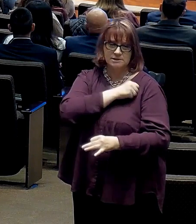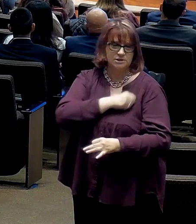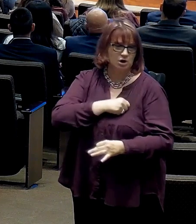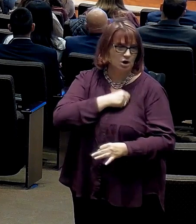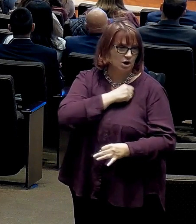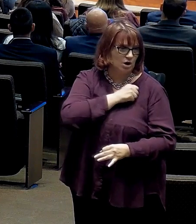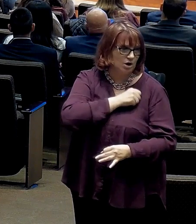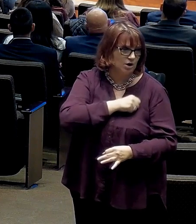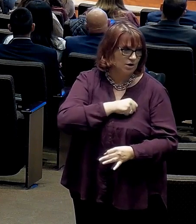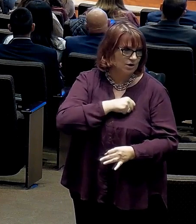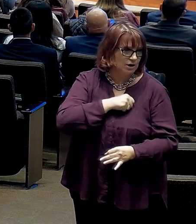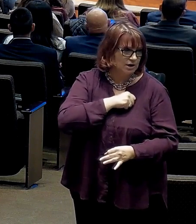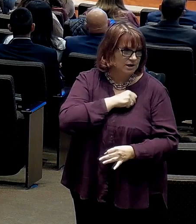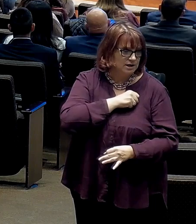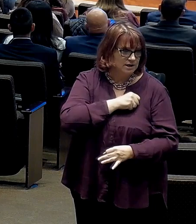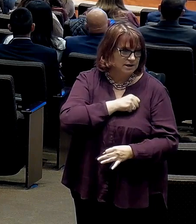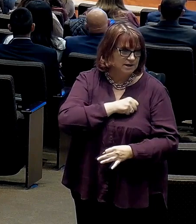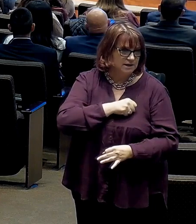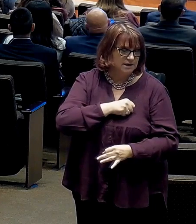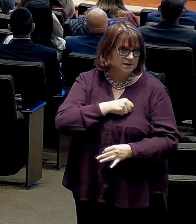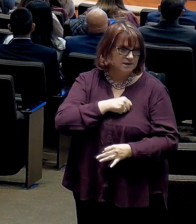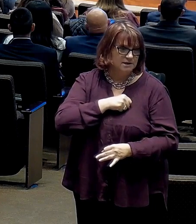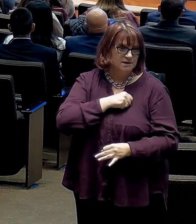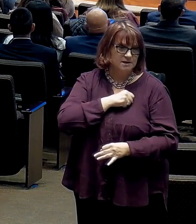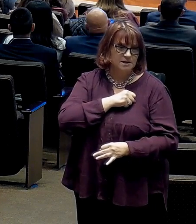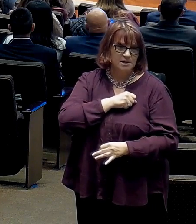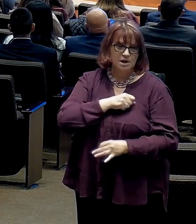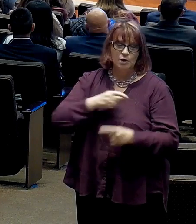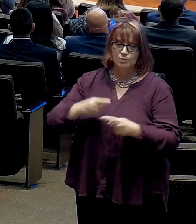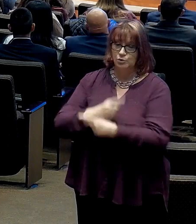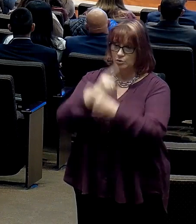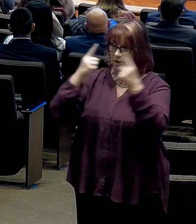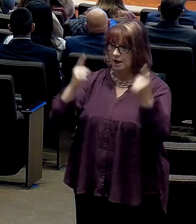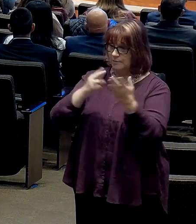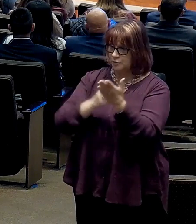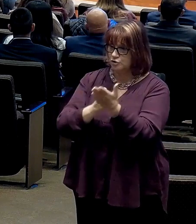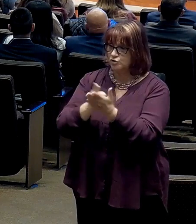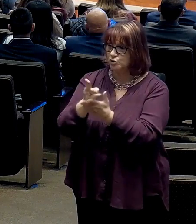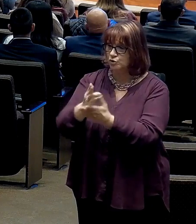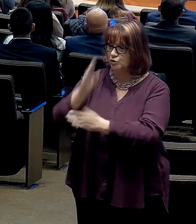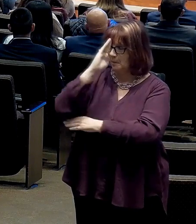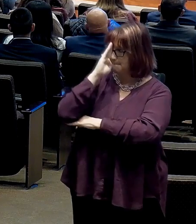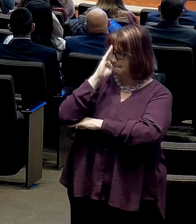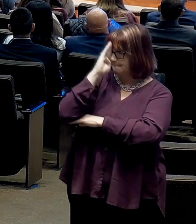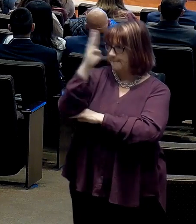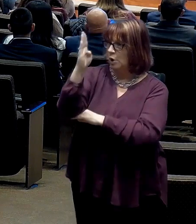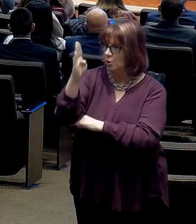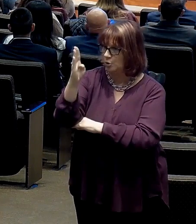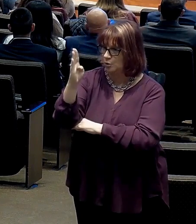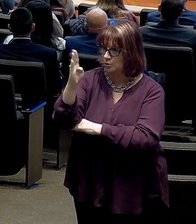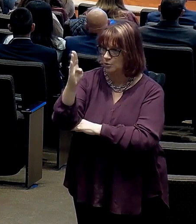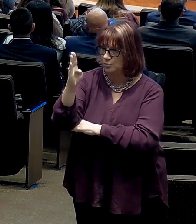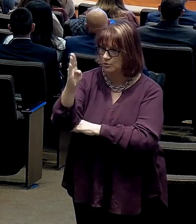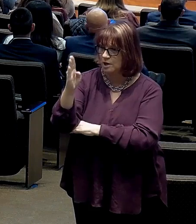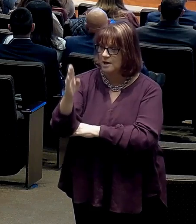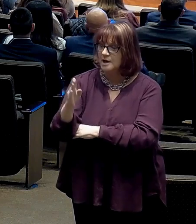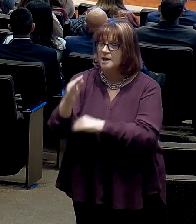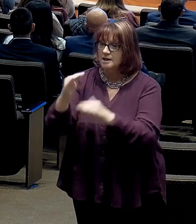Speak for the truth, holy and unashamed. Lift up the